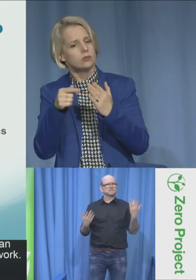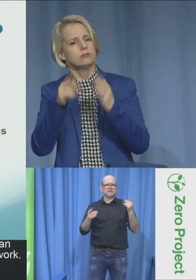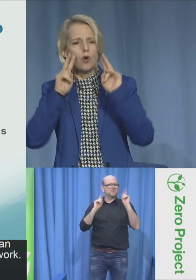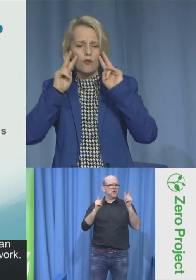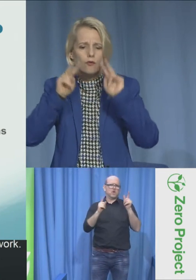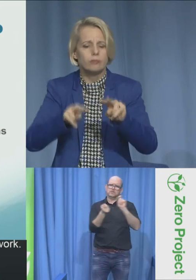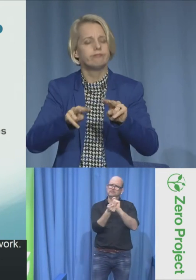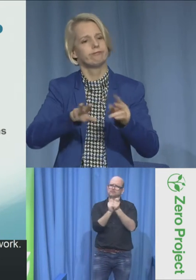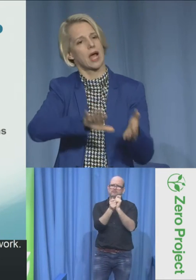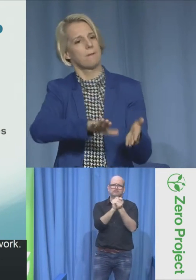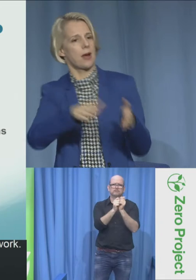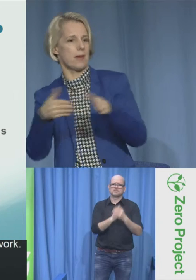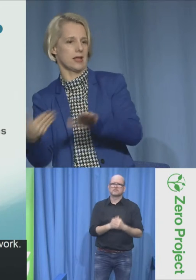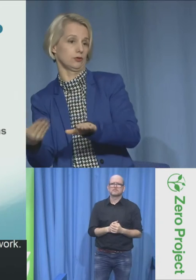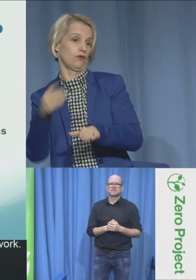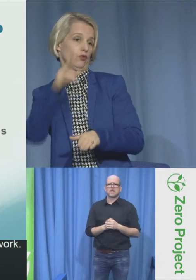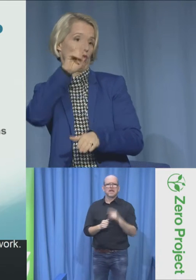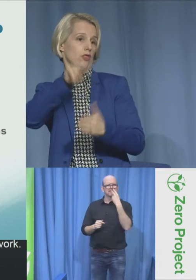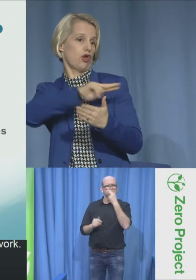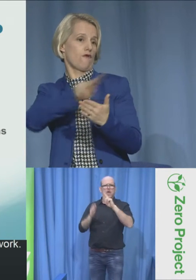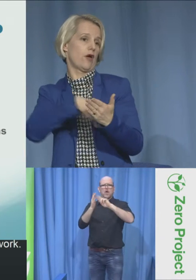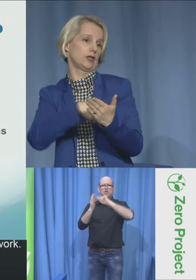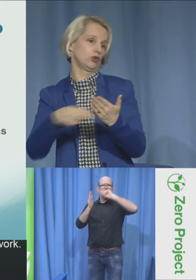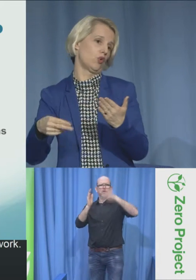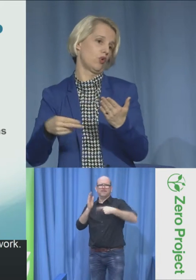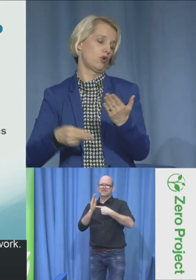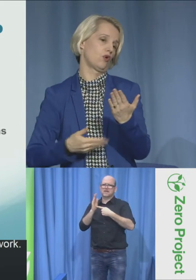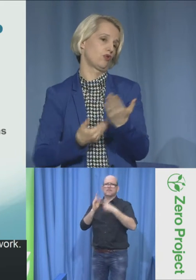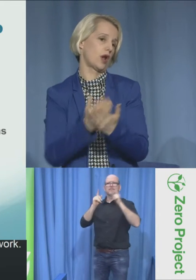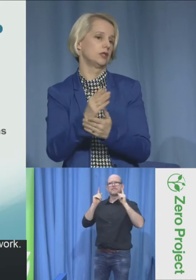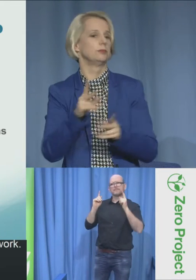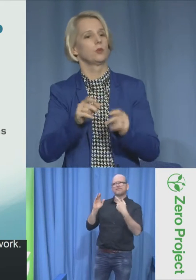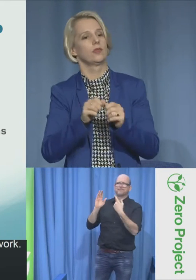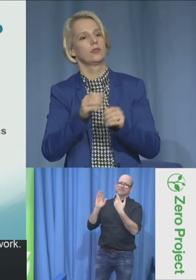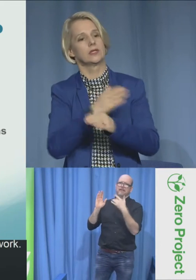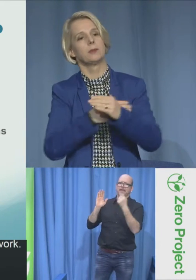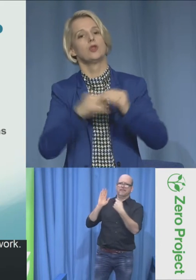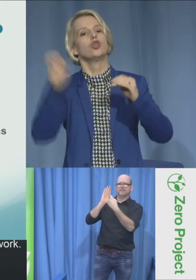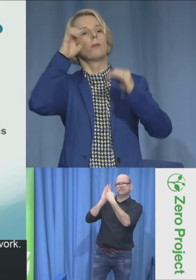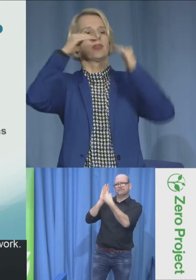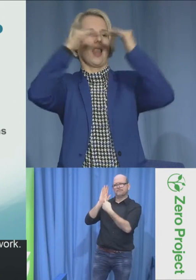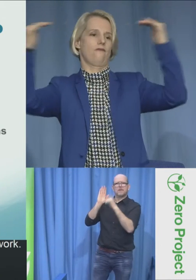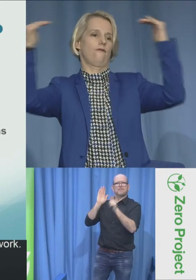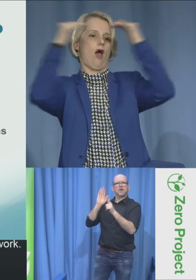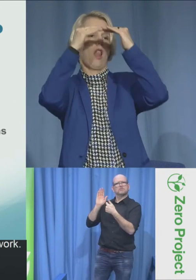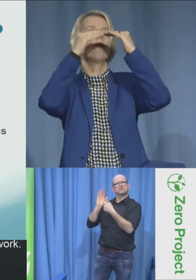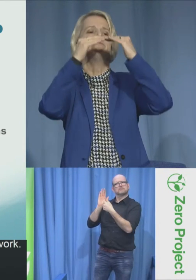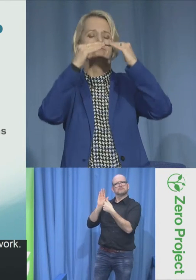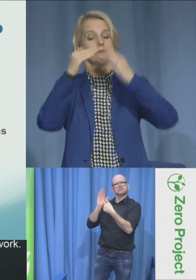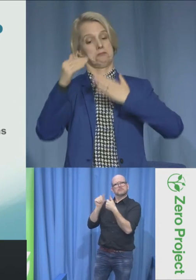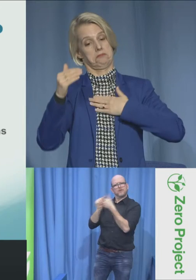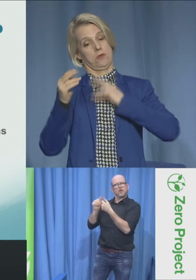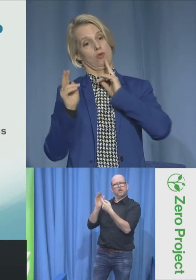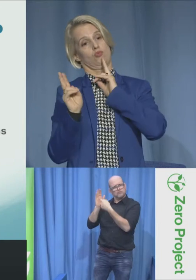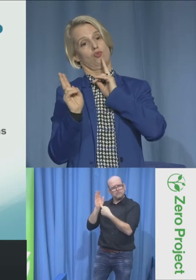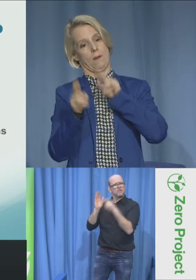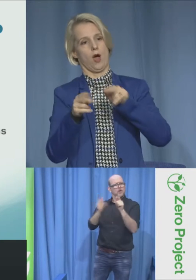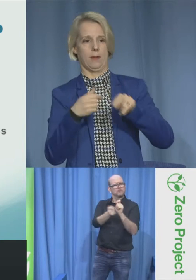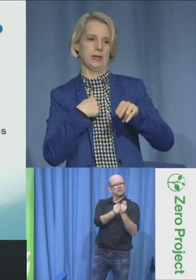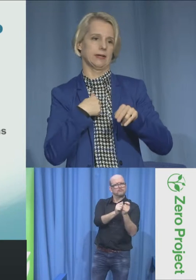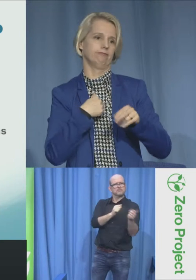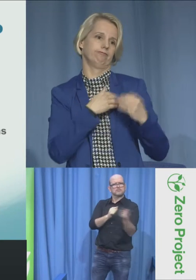disabilities and that also is an important tool to show the European Union